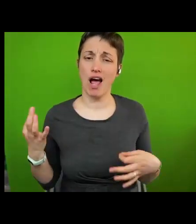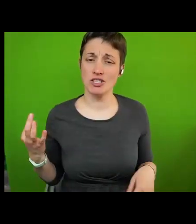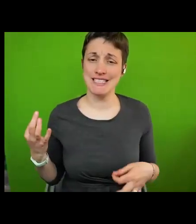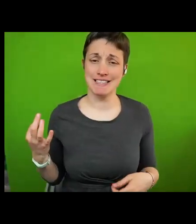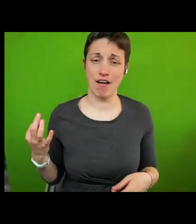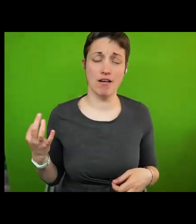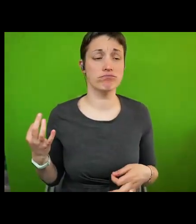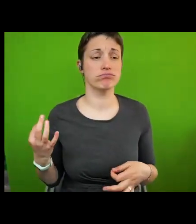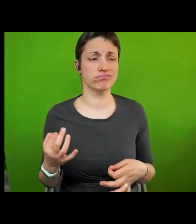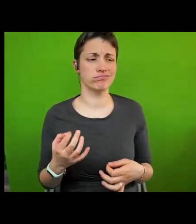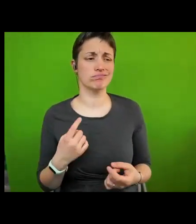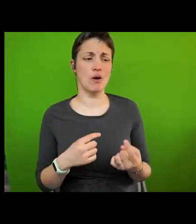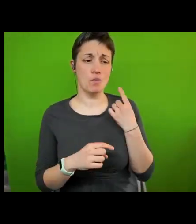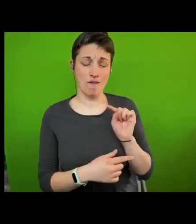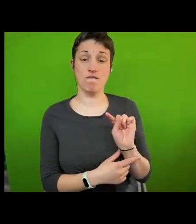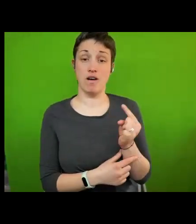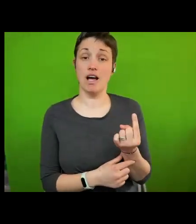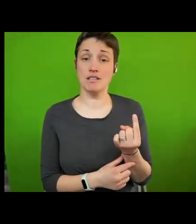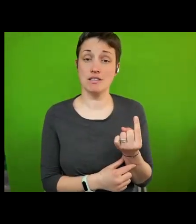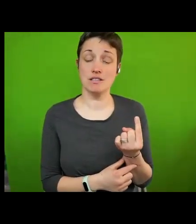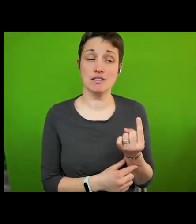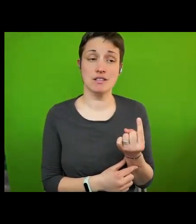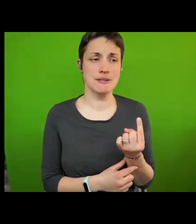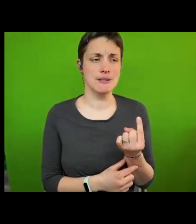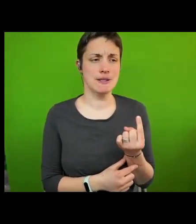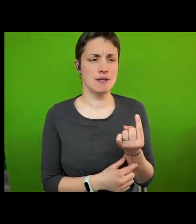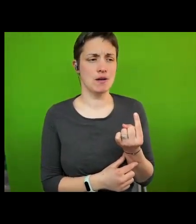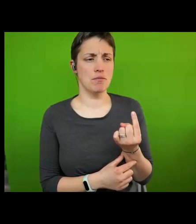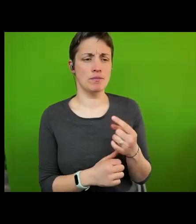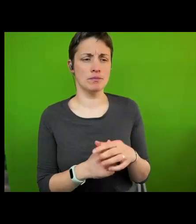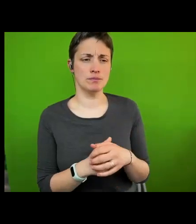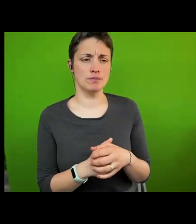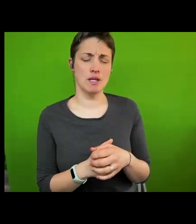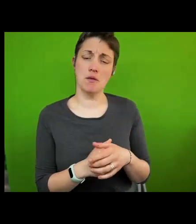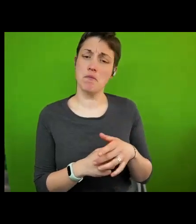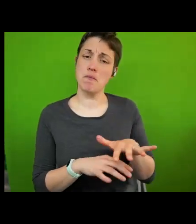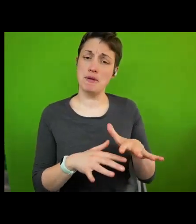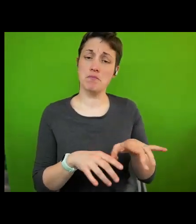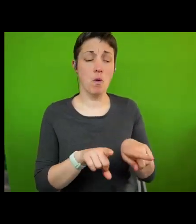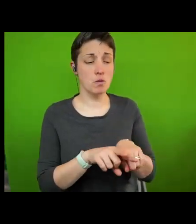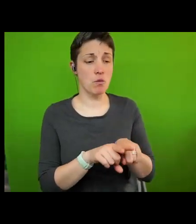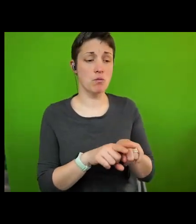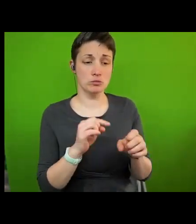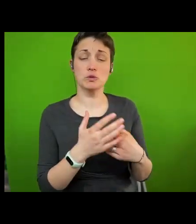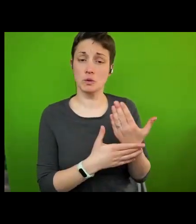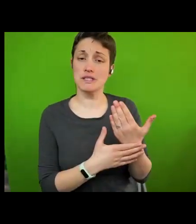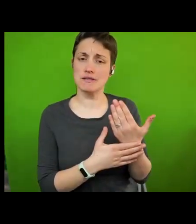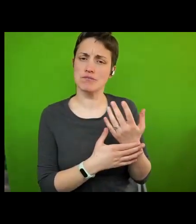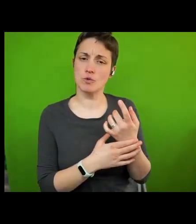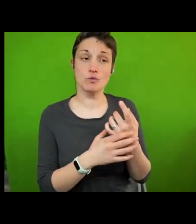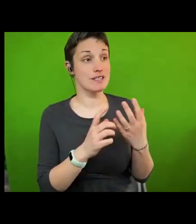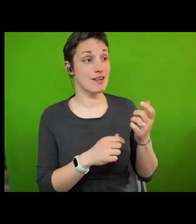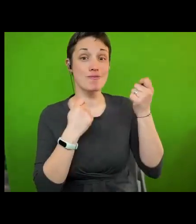rights cities so perhaps this is also an occasion to celebrate and to look to look back